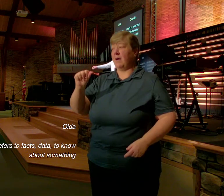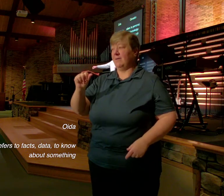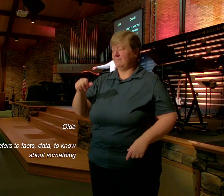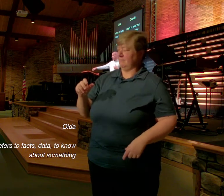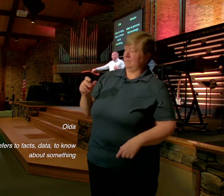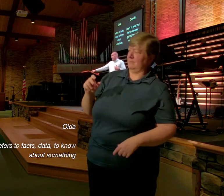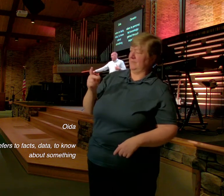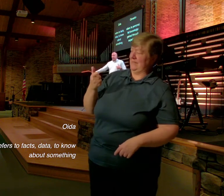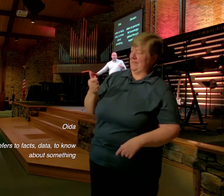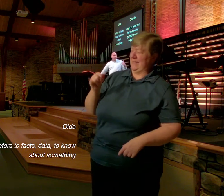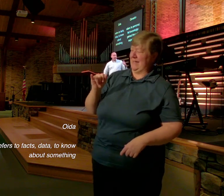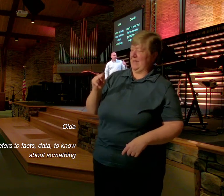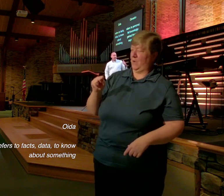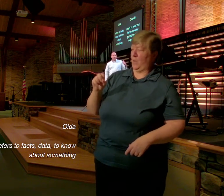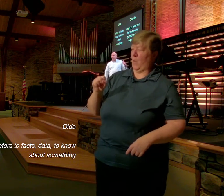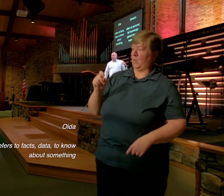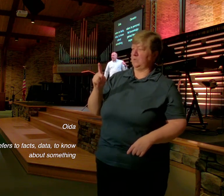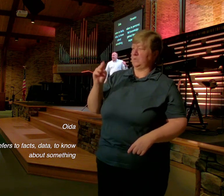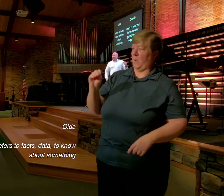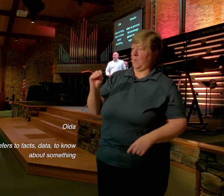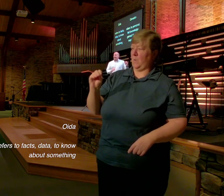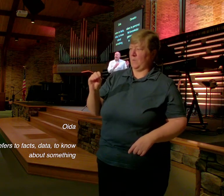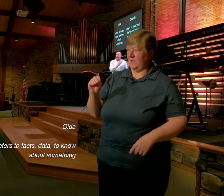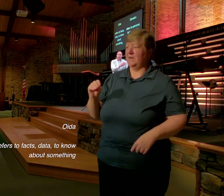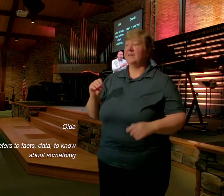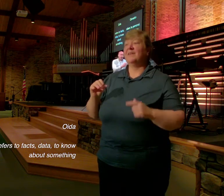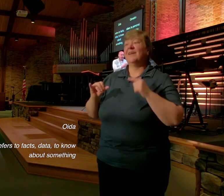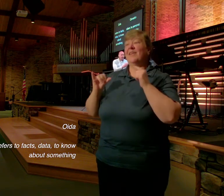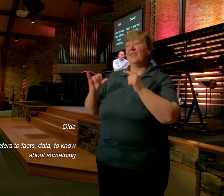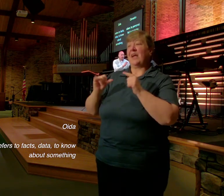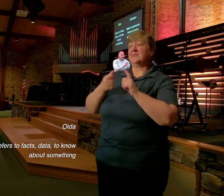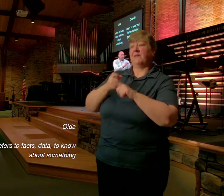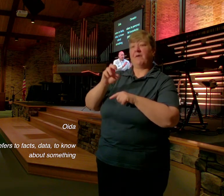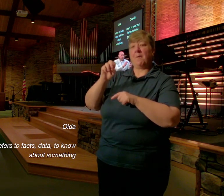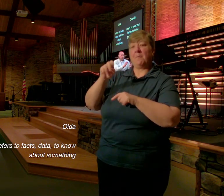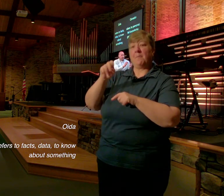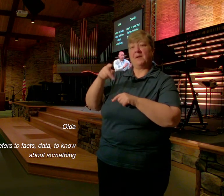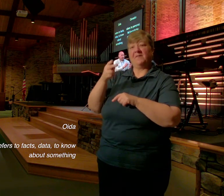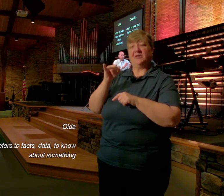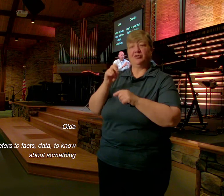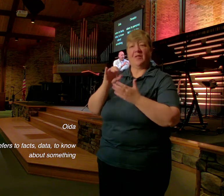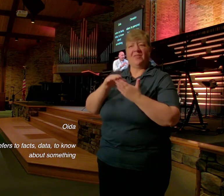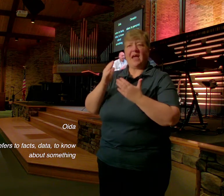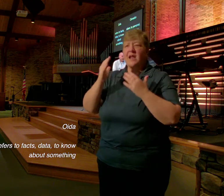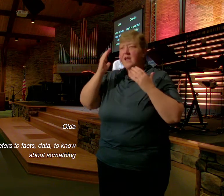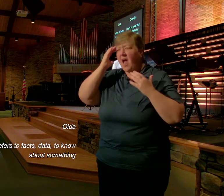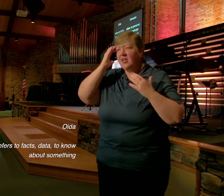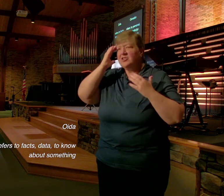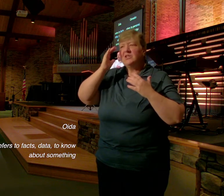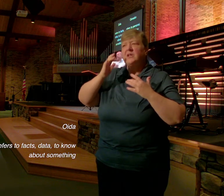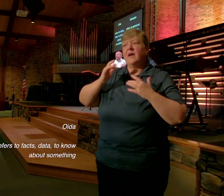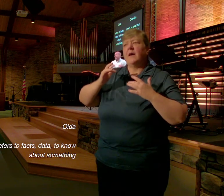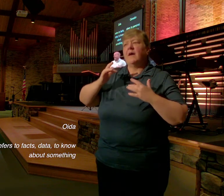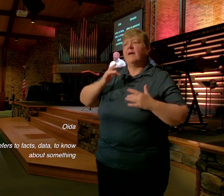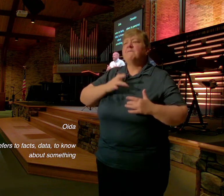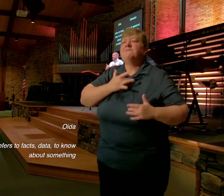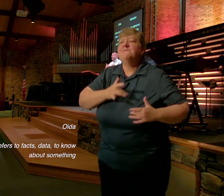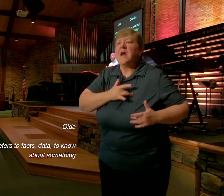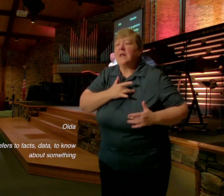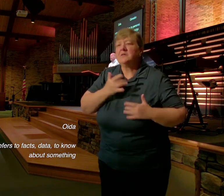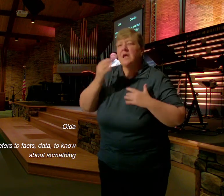In Ephesians And that word For knowledge Refers to personal Felt knowledge Gained Through